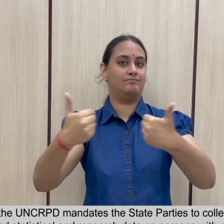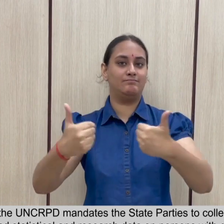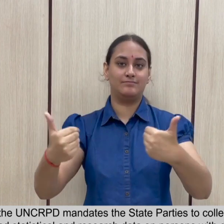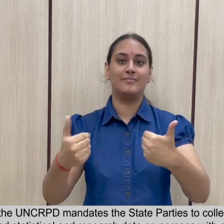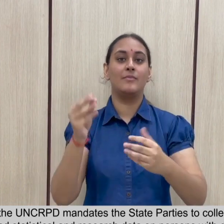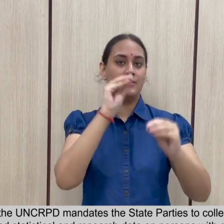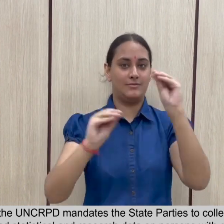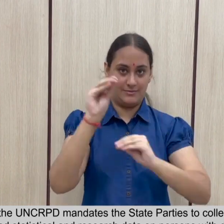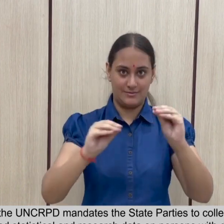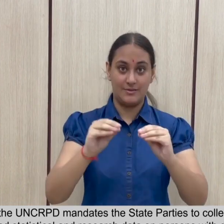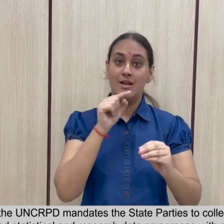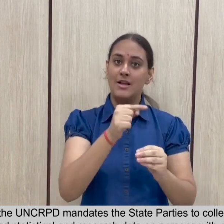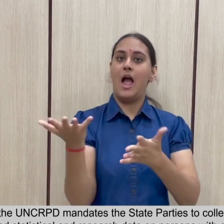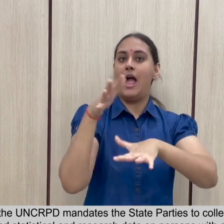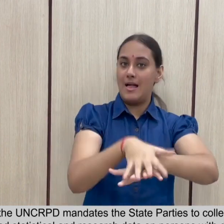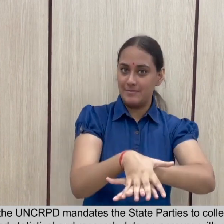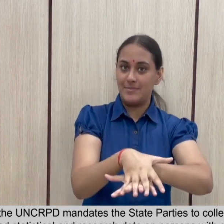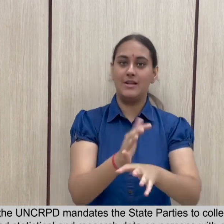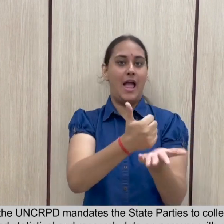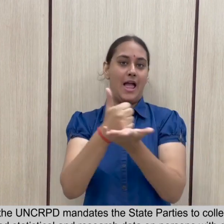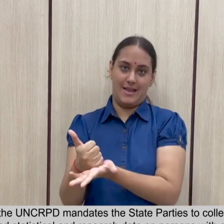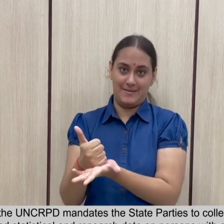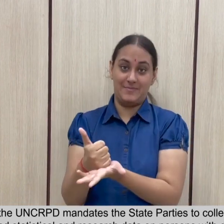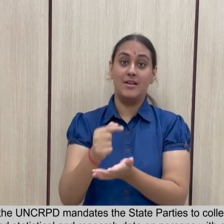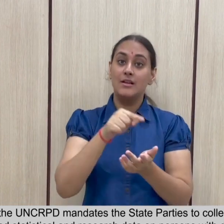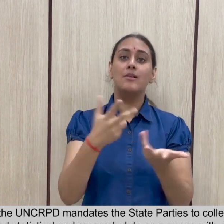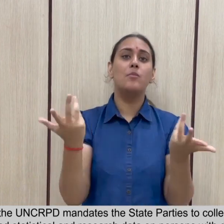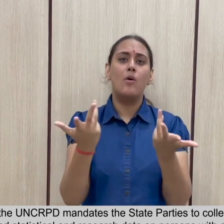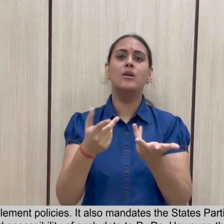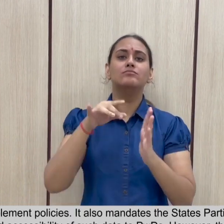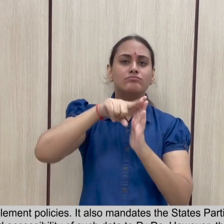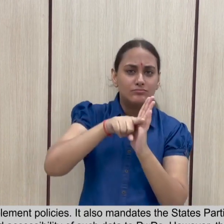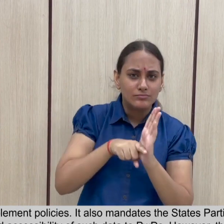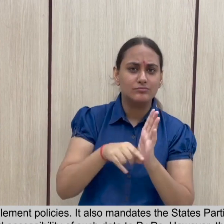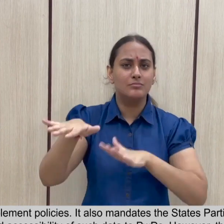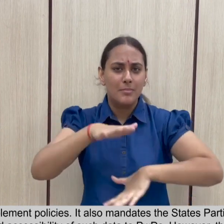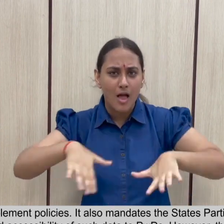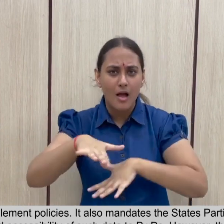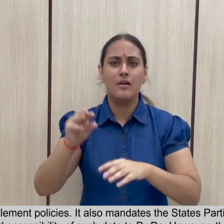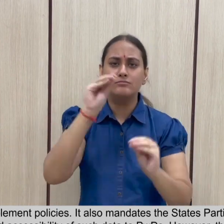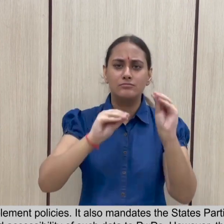data on persons with disabilities to enable them to formulate and implement policies.